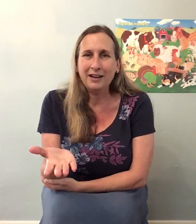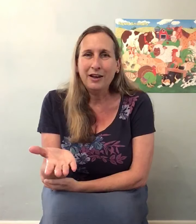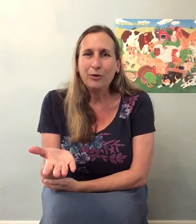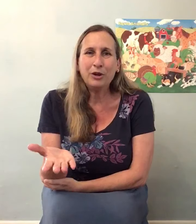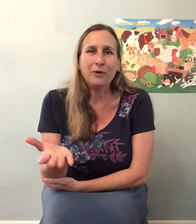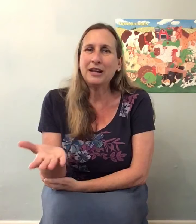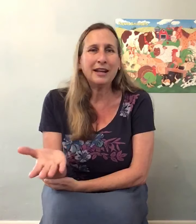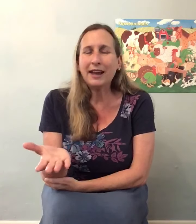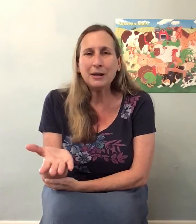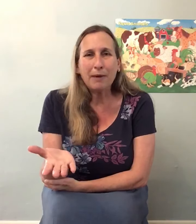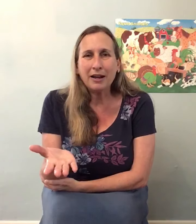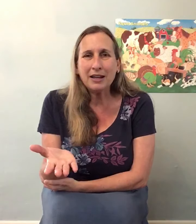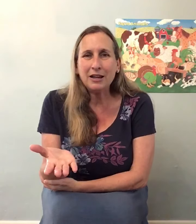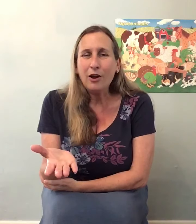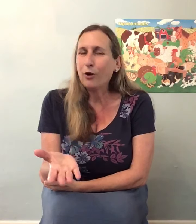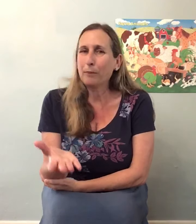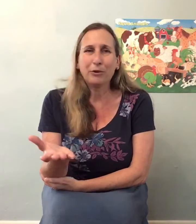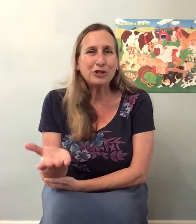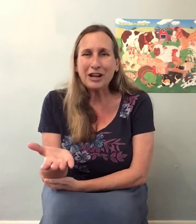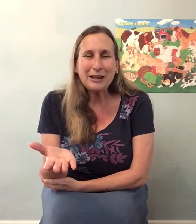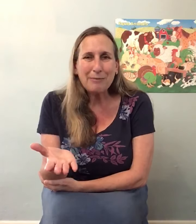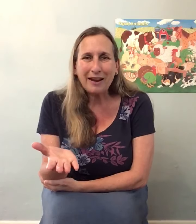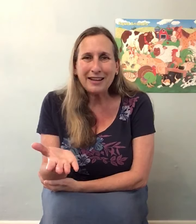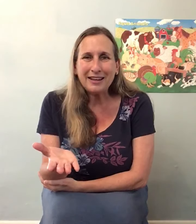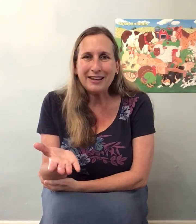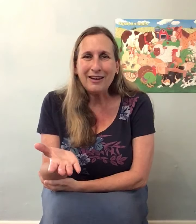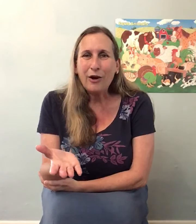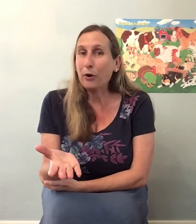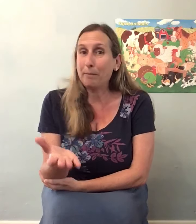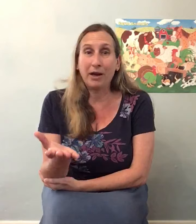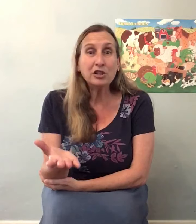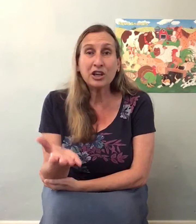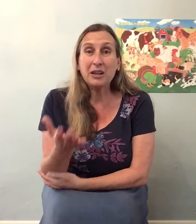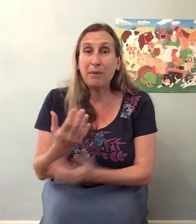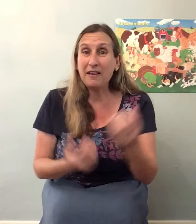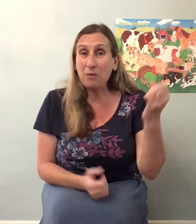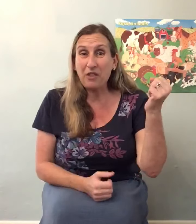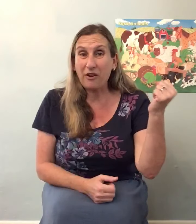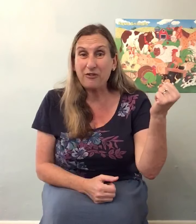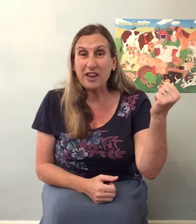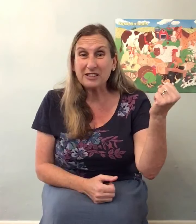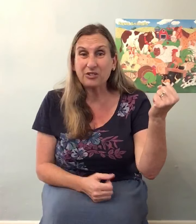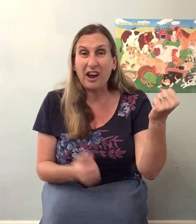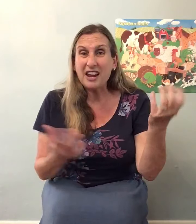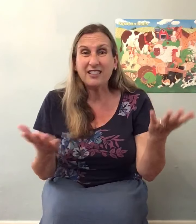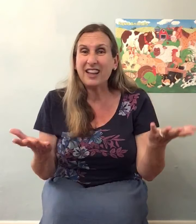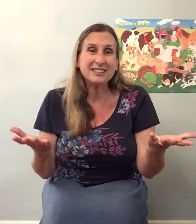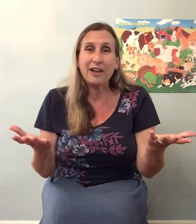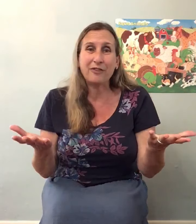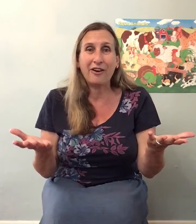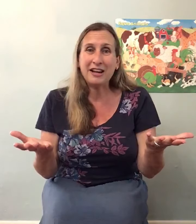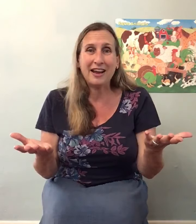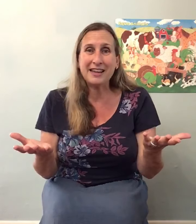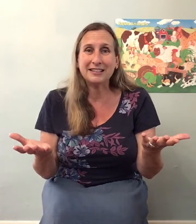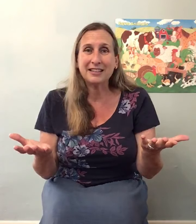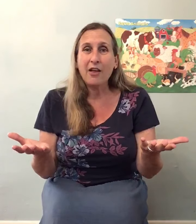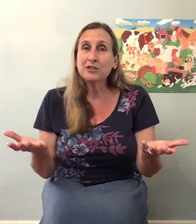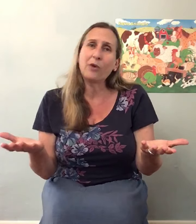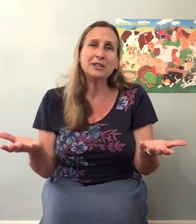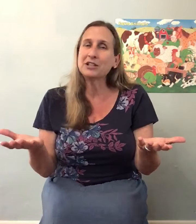We don't hit anybody or push anybody or punch anybody with our fists, right? That's not very nice. So it's